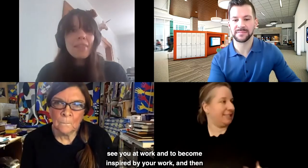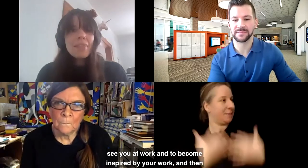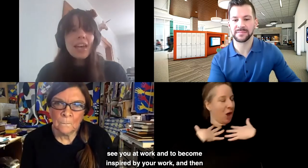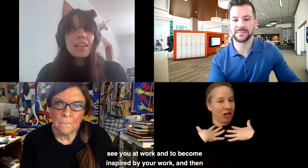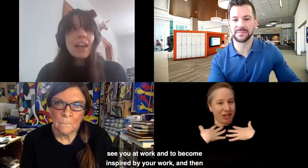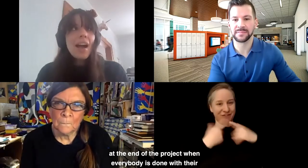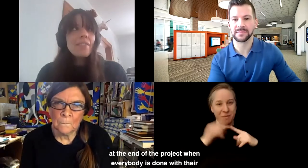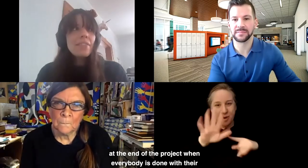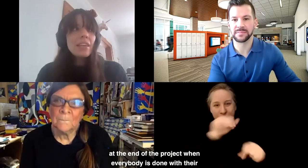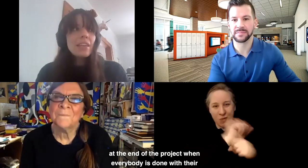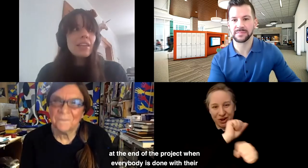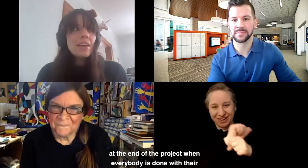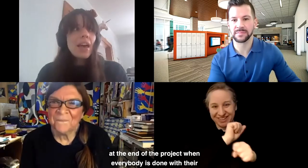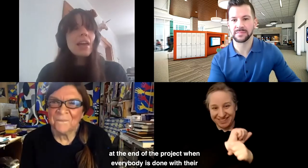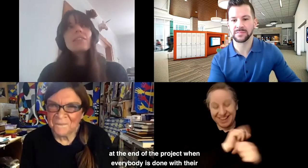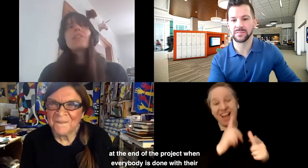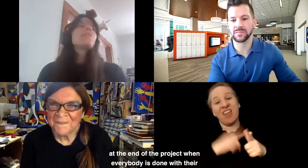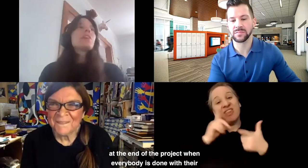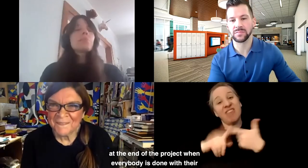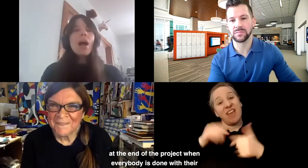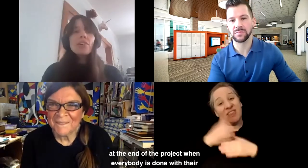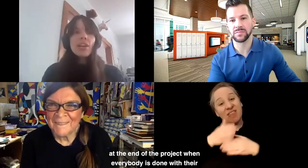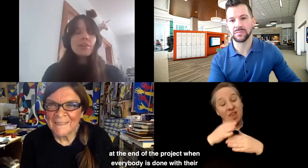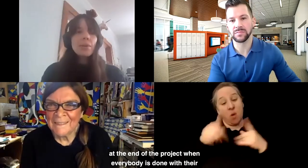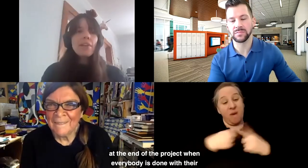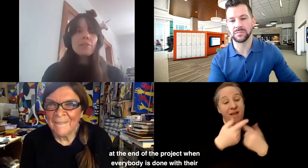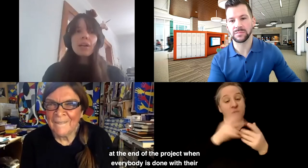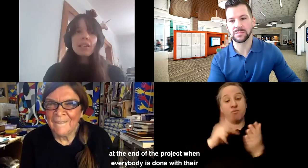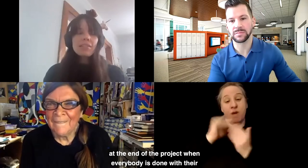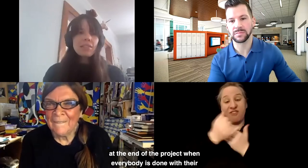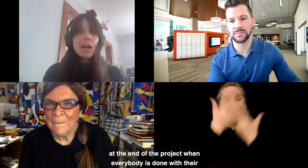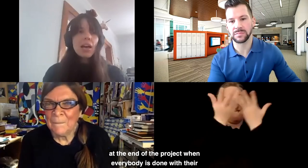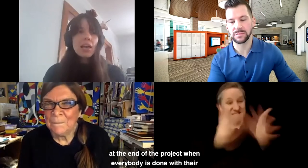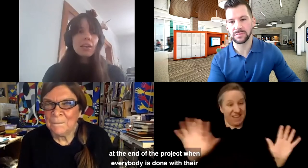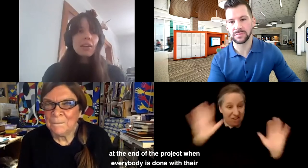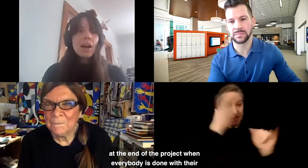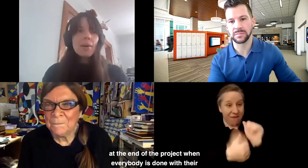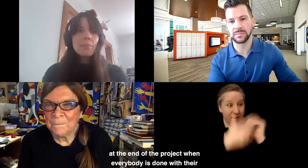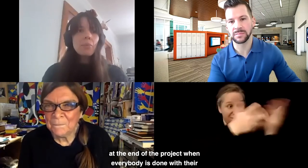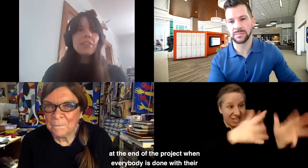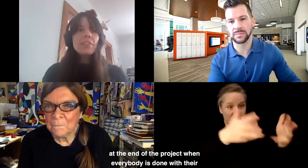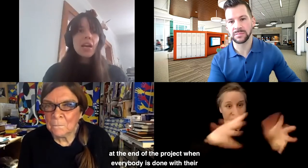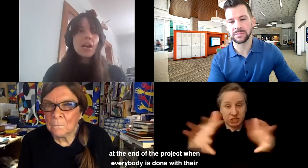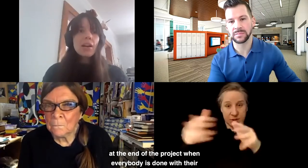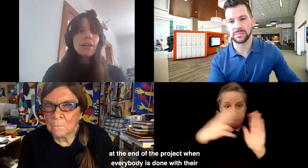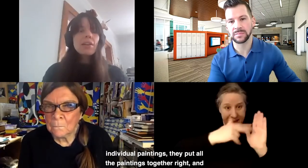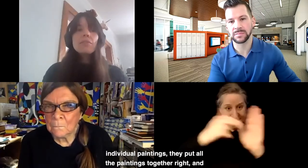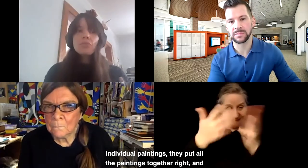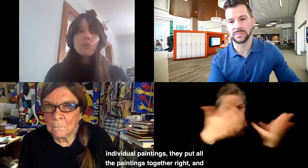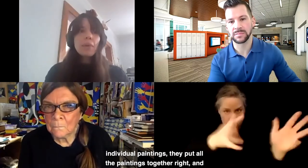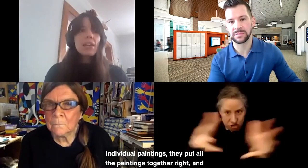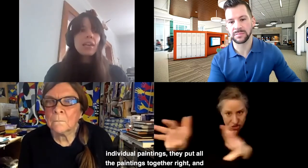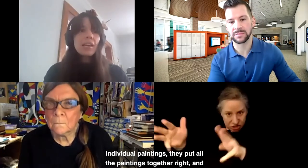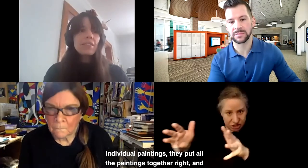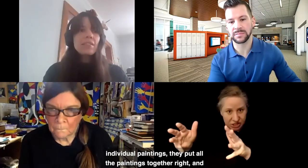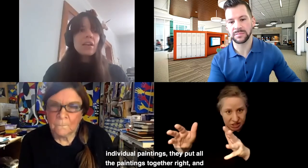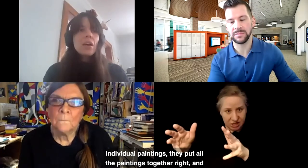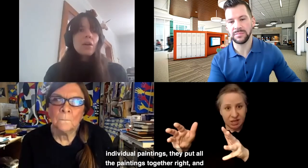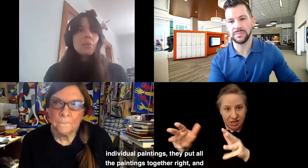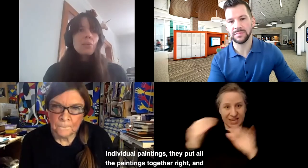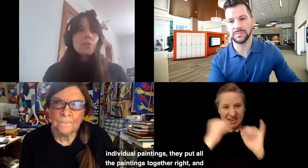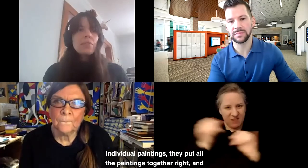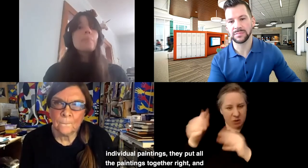And then at the end of the project, when everybody is done with their individual paintings,